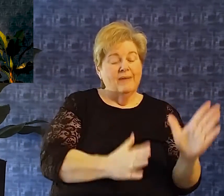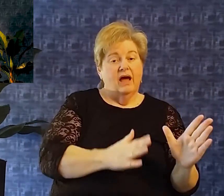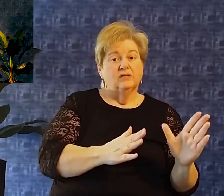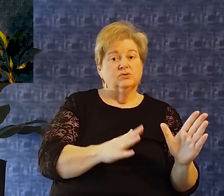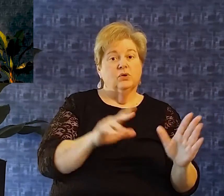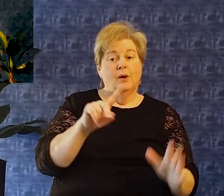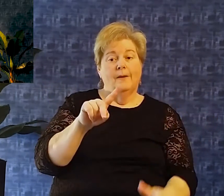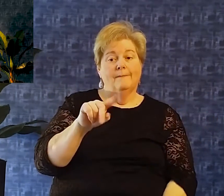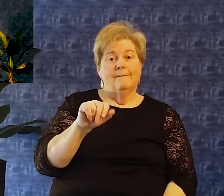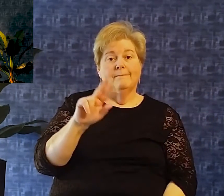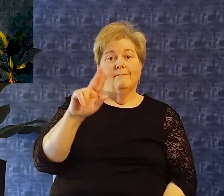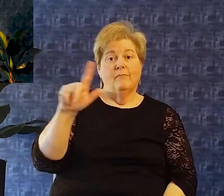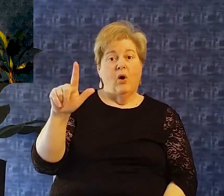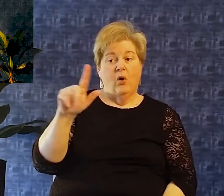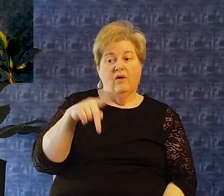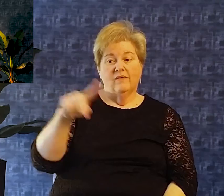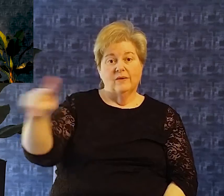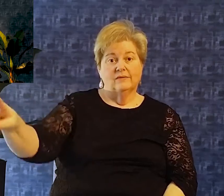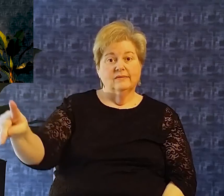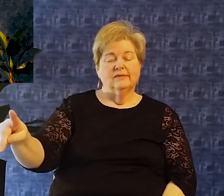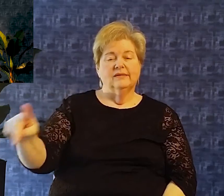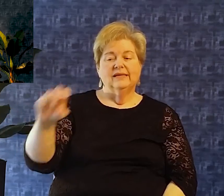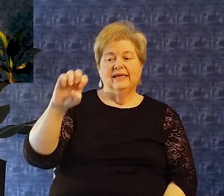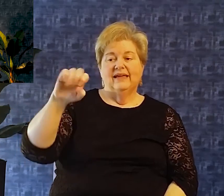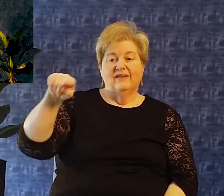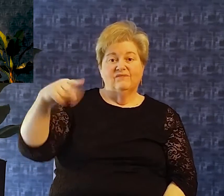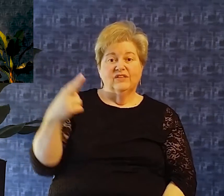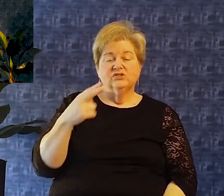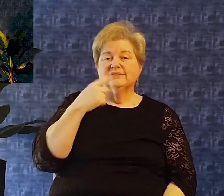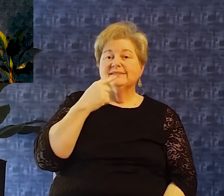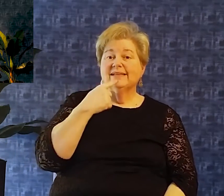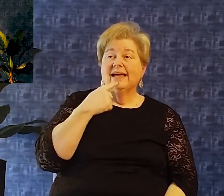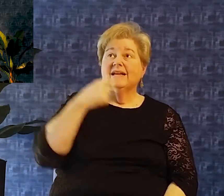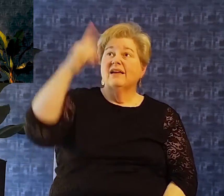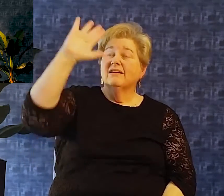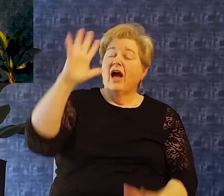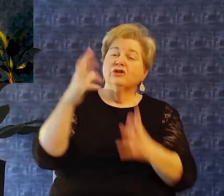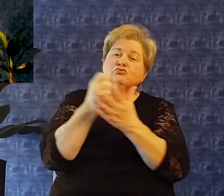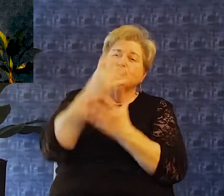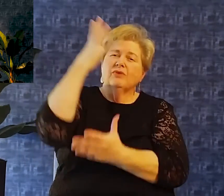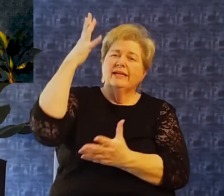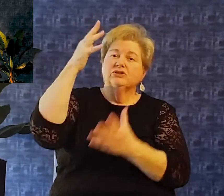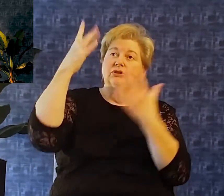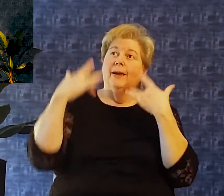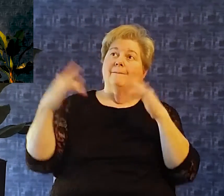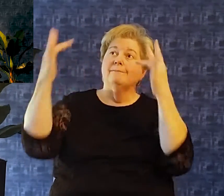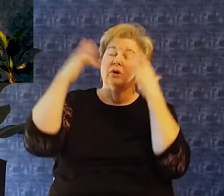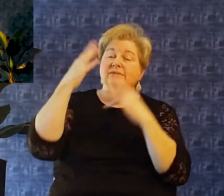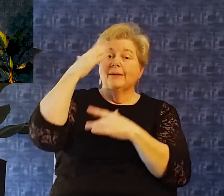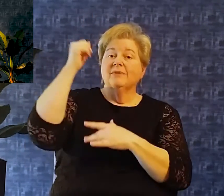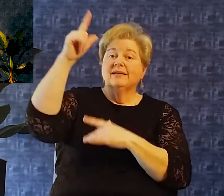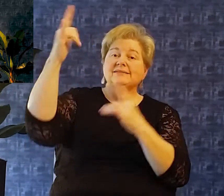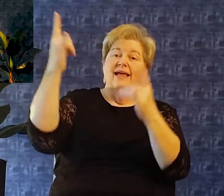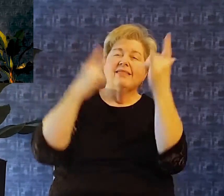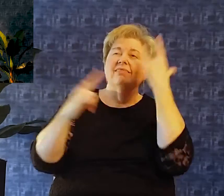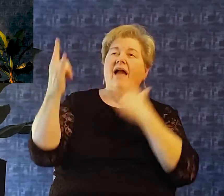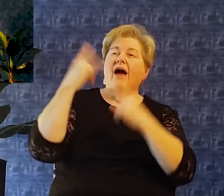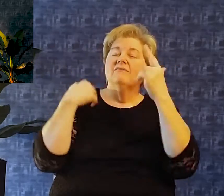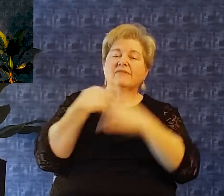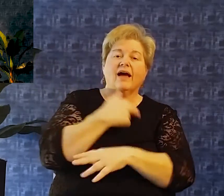rich in mercy because he loved us That we are able to by his mercy experience salvation In ephesians 2 verse 8 for